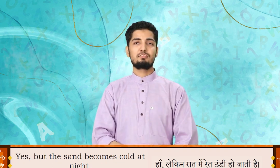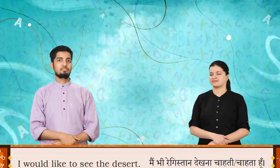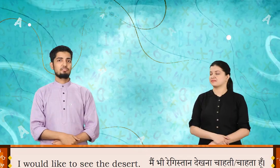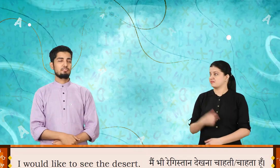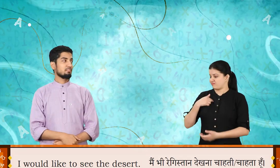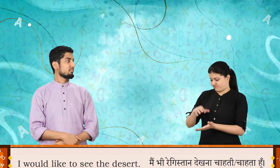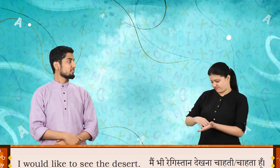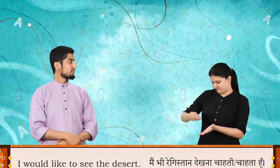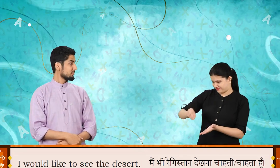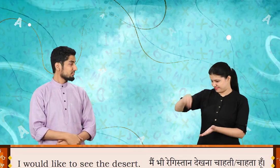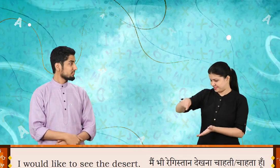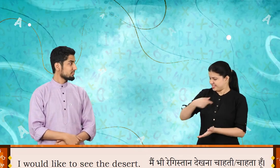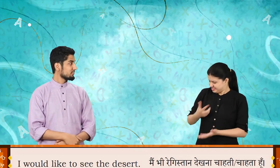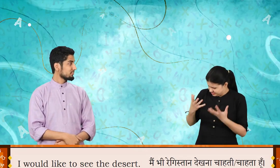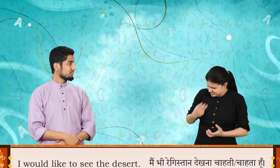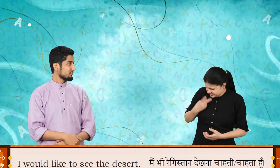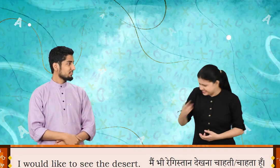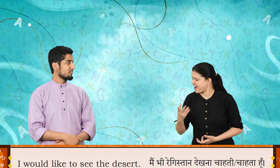I would like to see the desert. Yes.